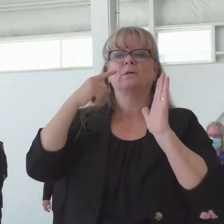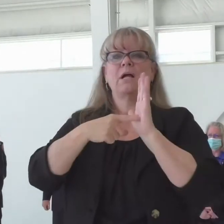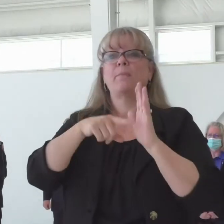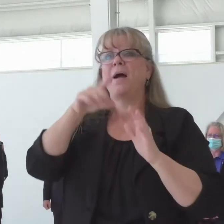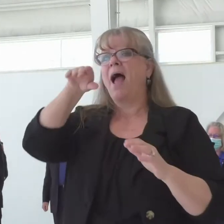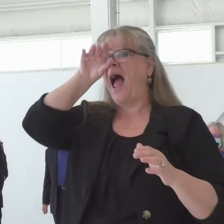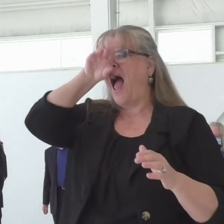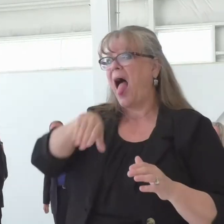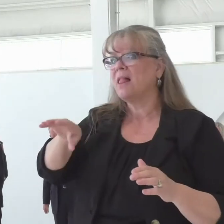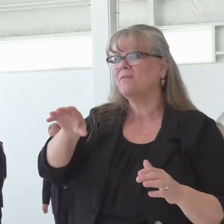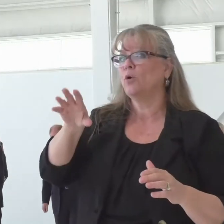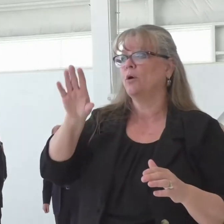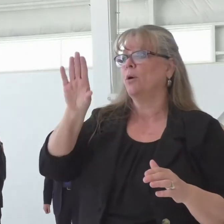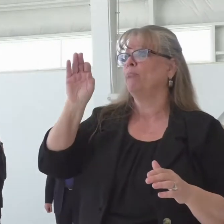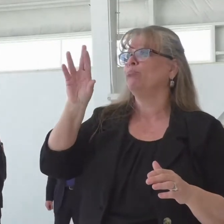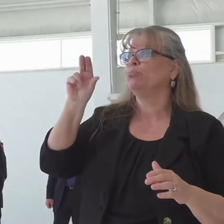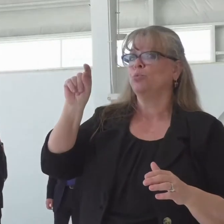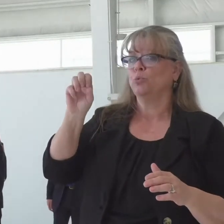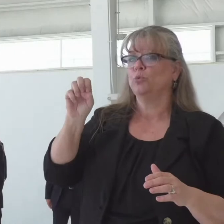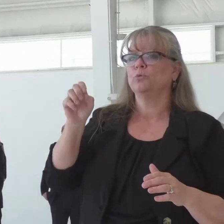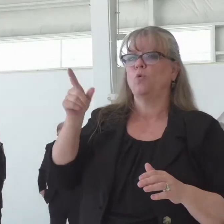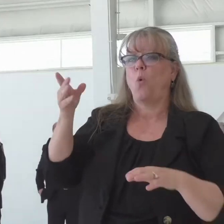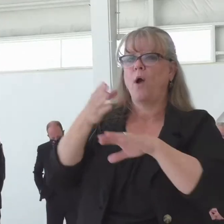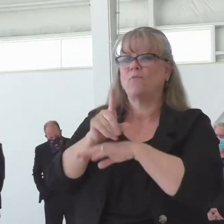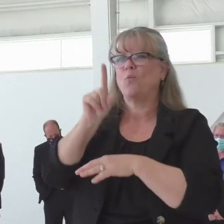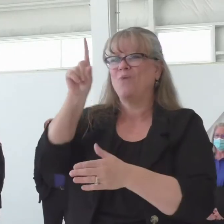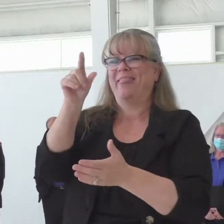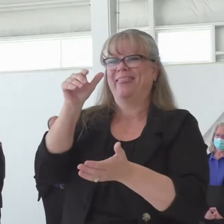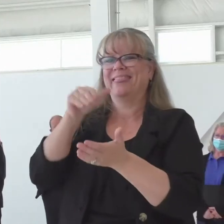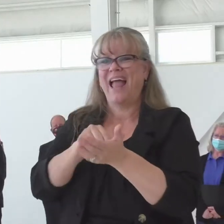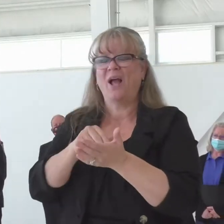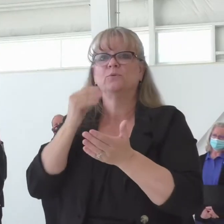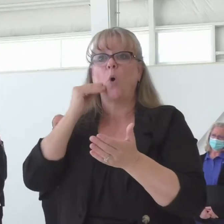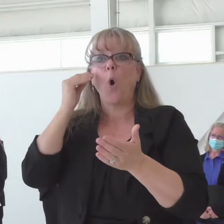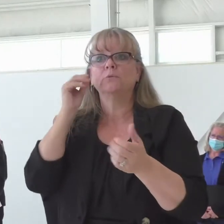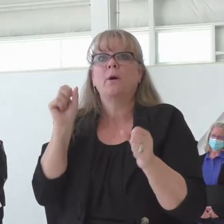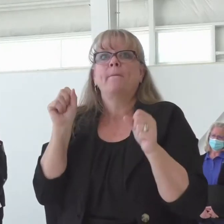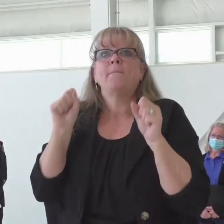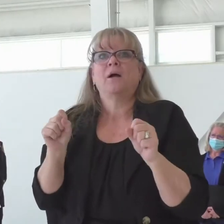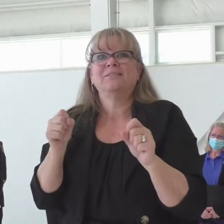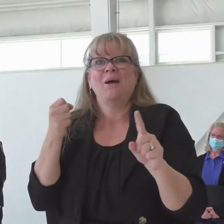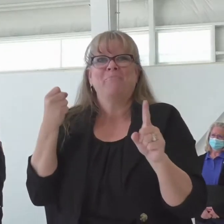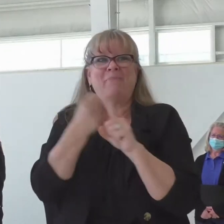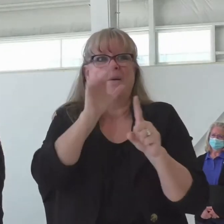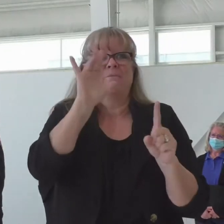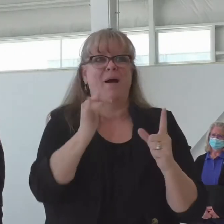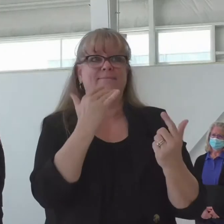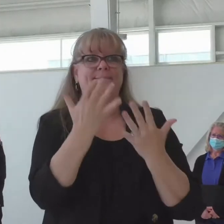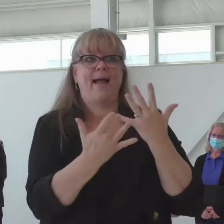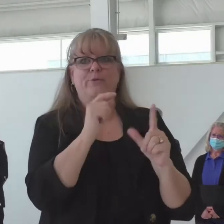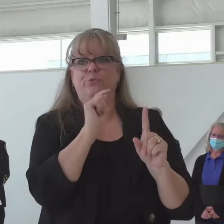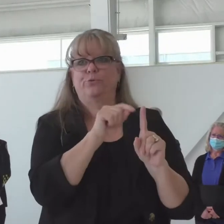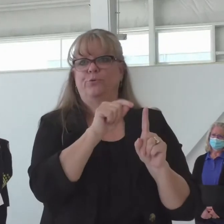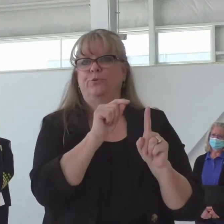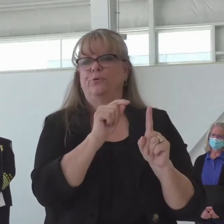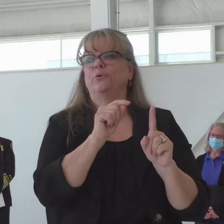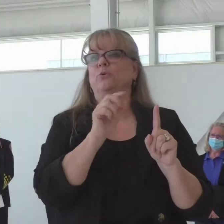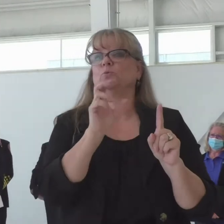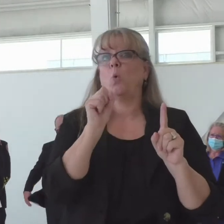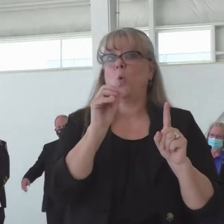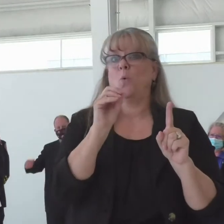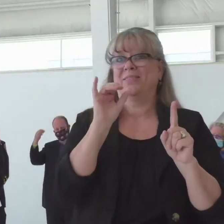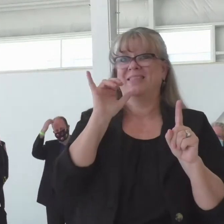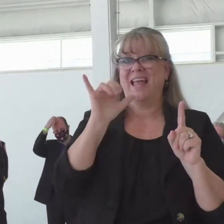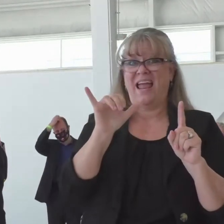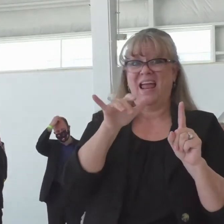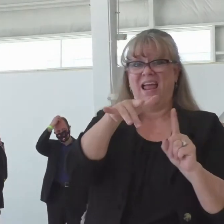fire that there was over a thousand homes impacted on that in a part of the nation that nobody it makes the hair stand up on the back of